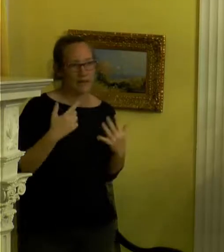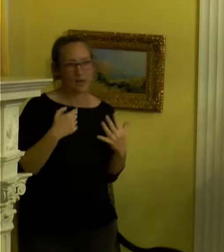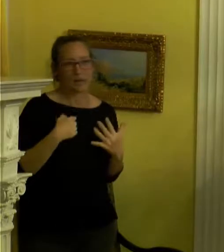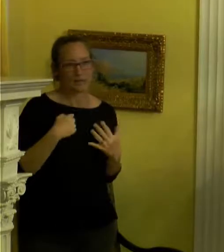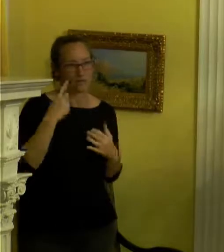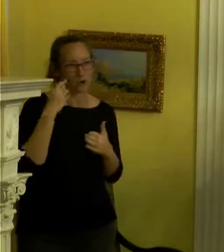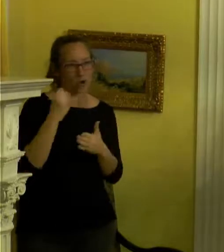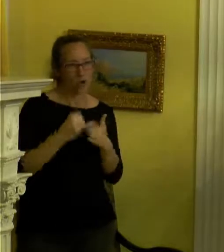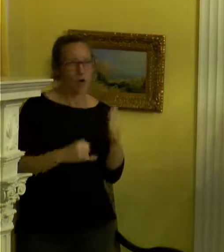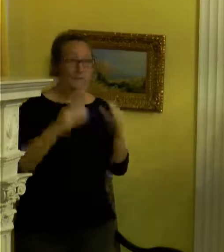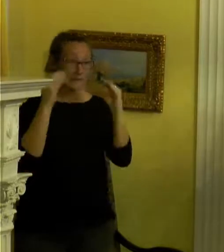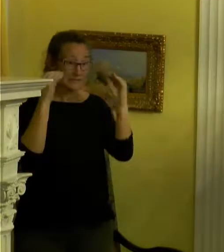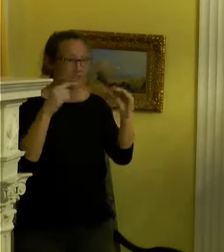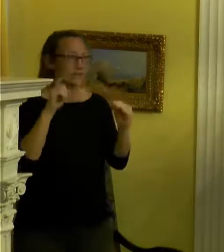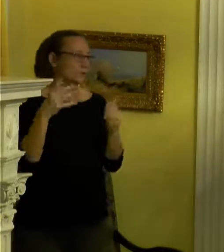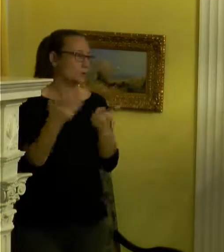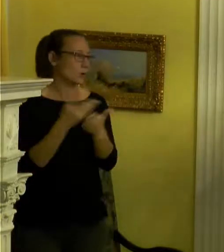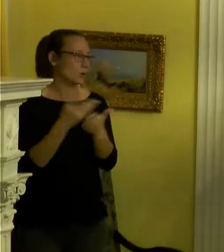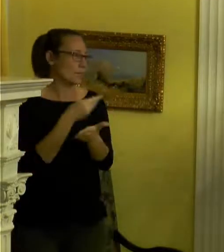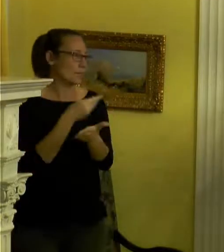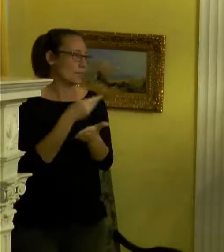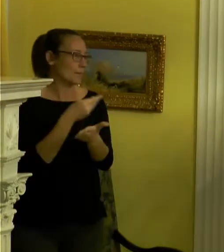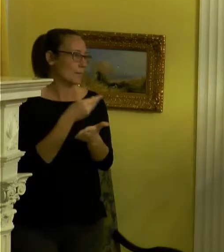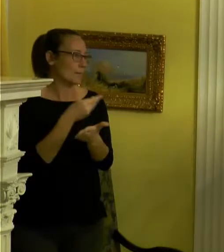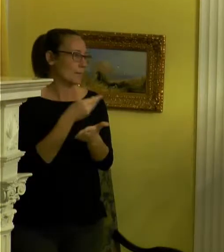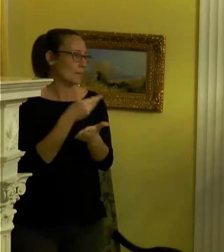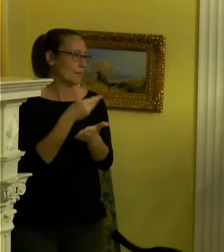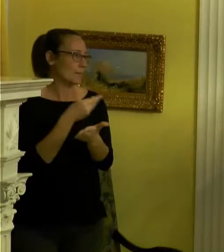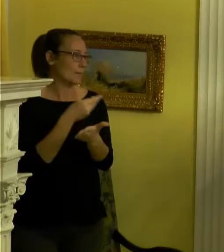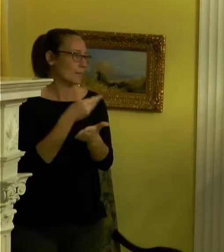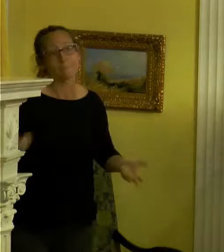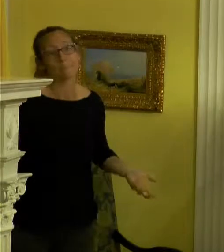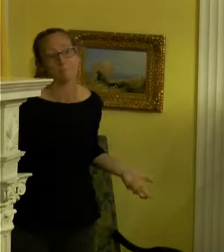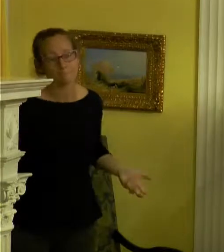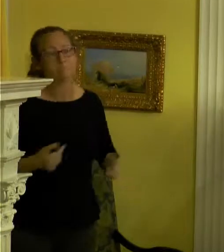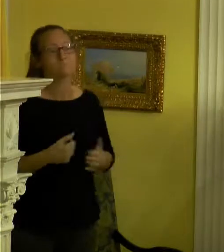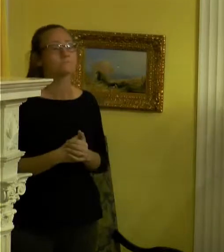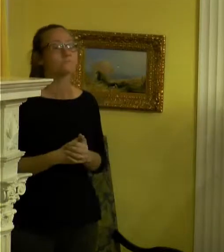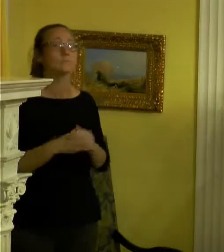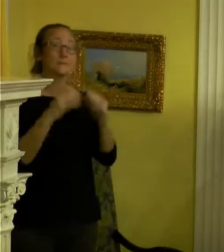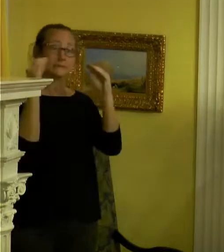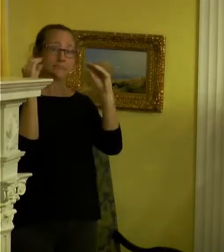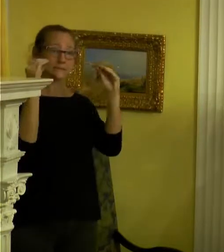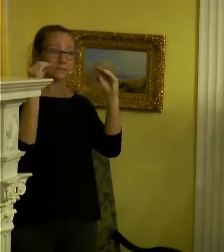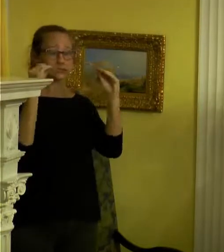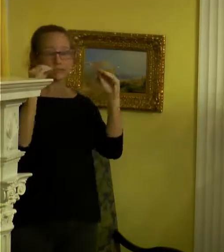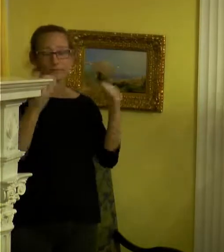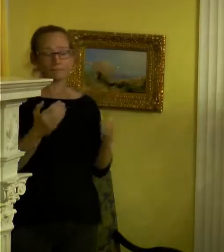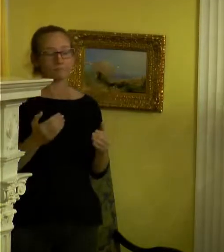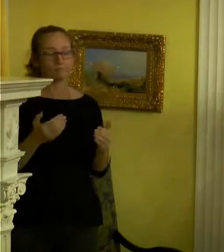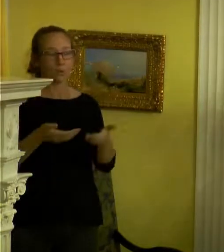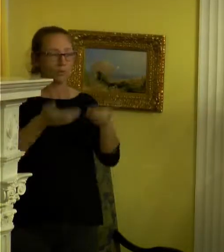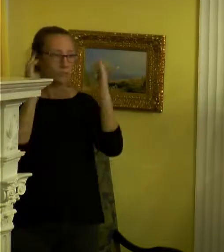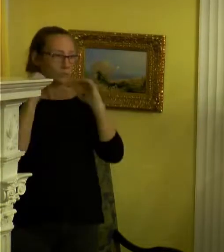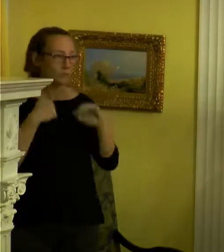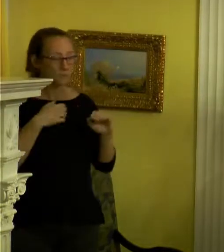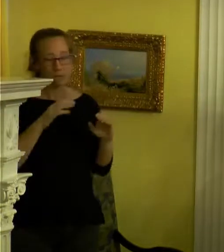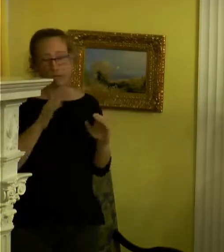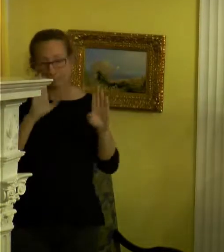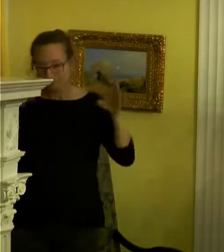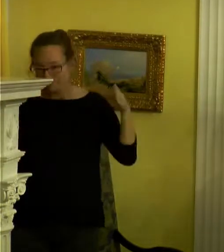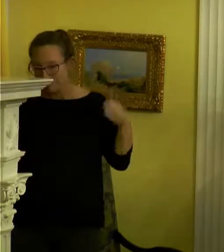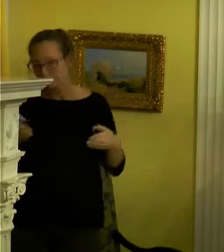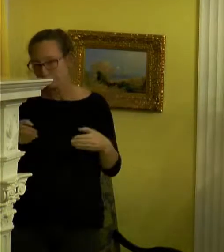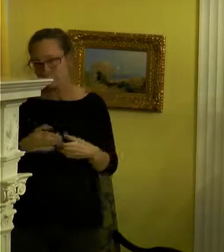art is because I needed to make some money. I was poor. I needed a job. And teaching consumed me. So that was the first thing that kind of pulled me away from it.